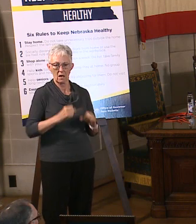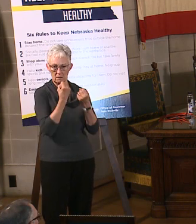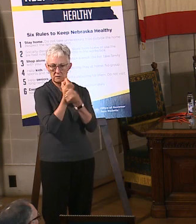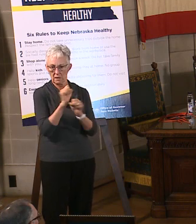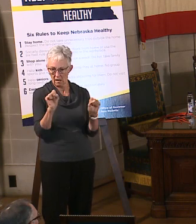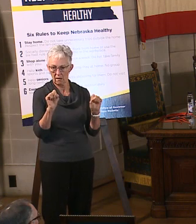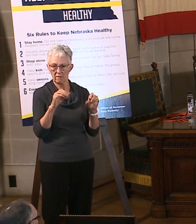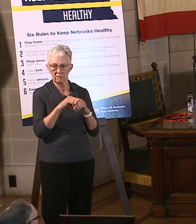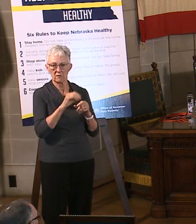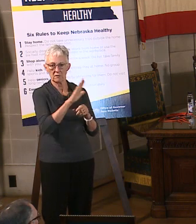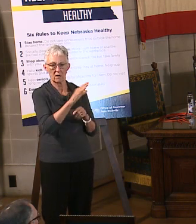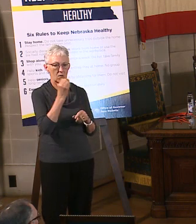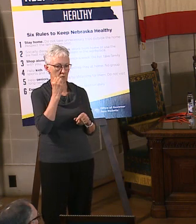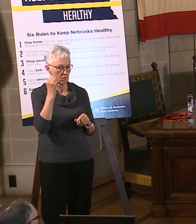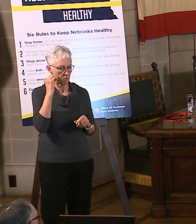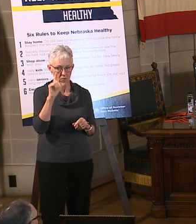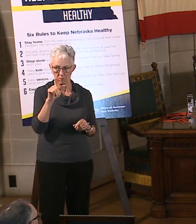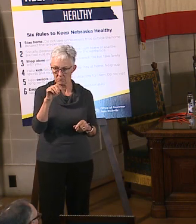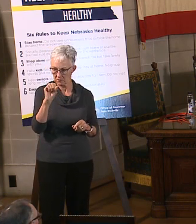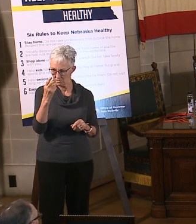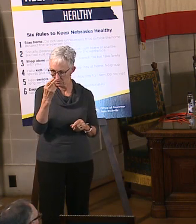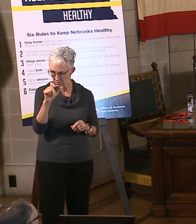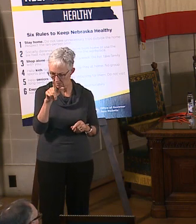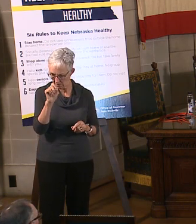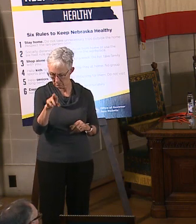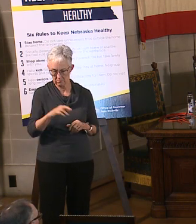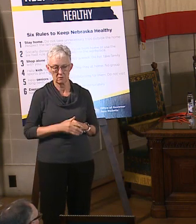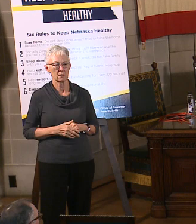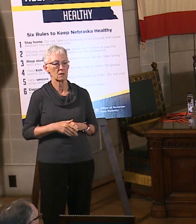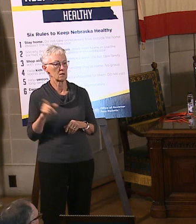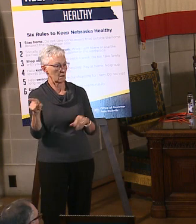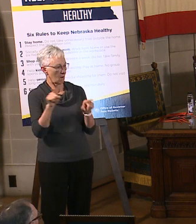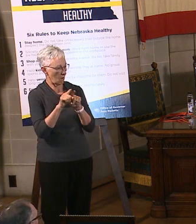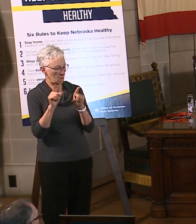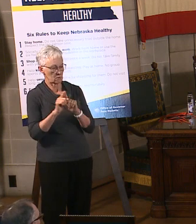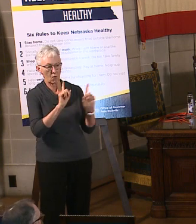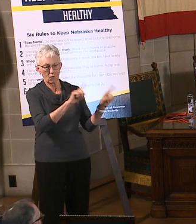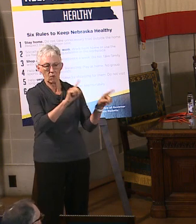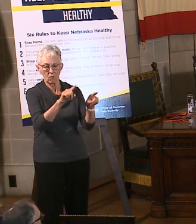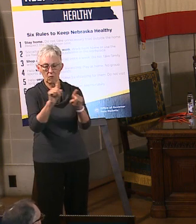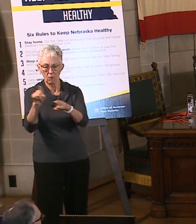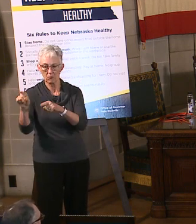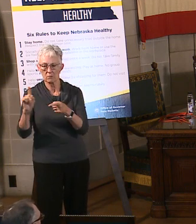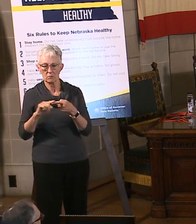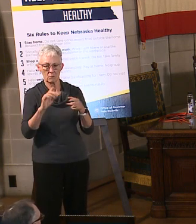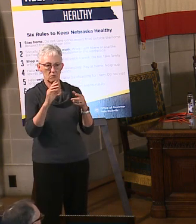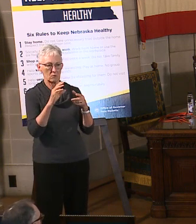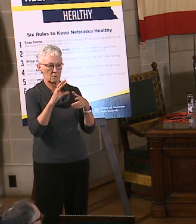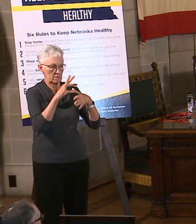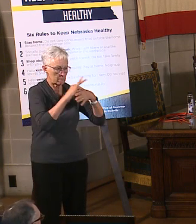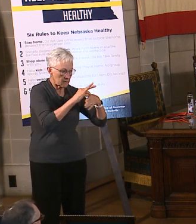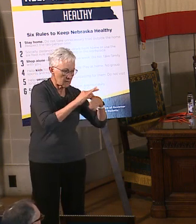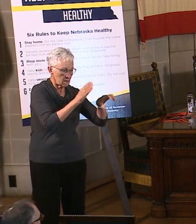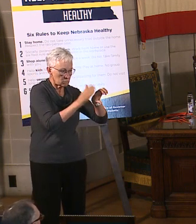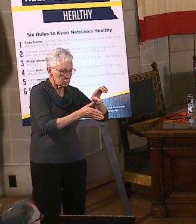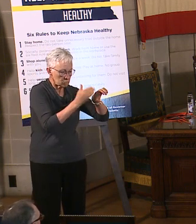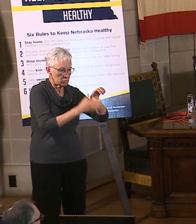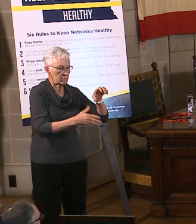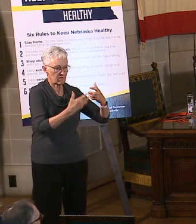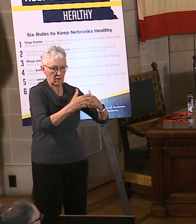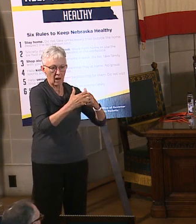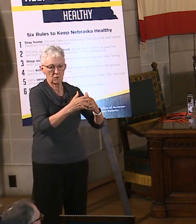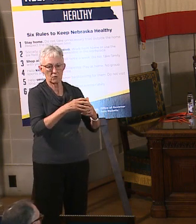visit them and establishing the meat processors COVID-19 playbook, which is a playbook of best practices that the state has